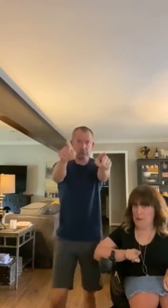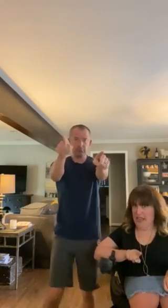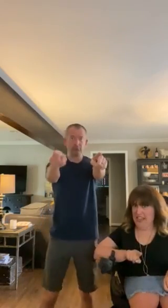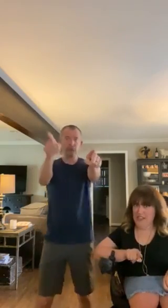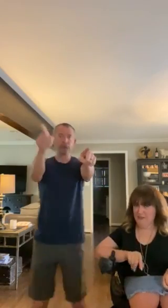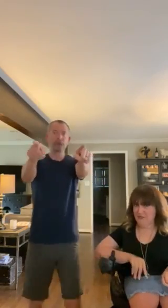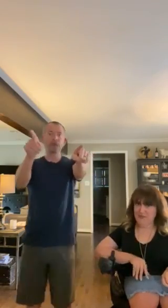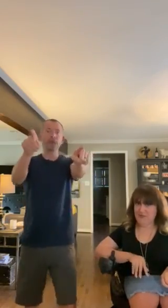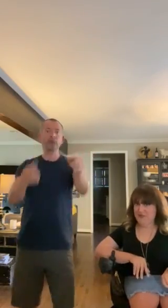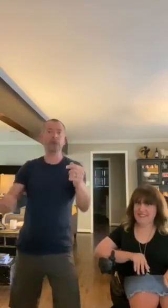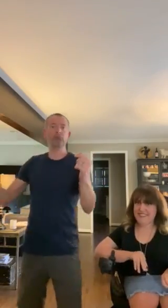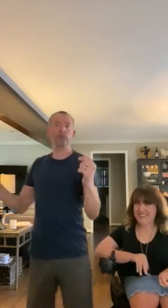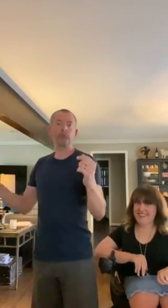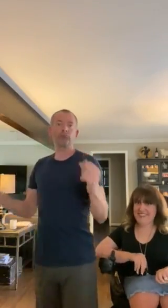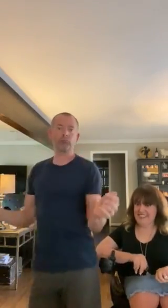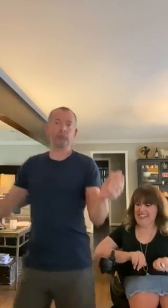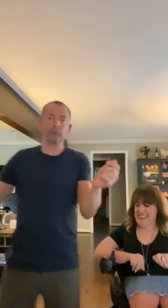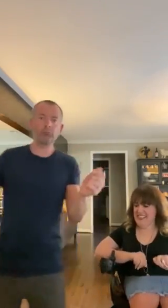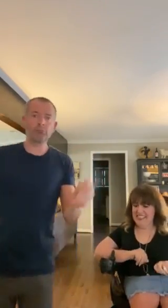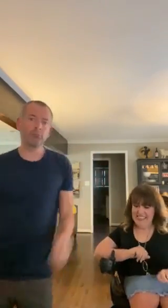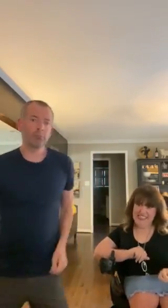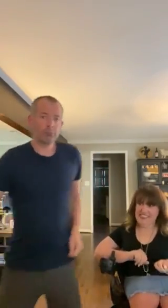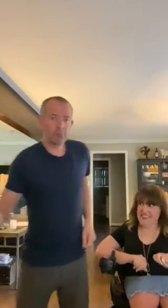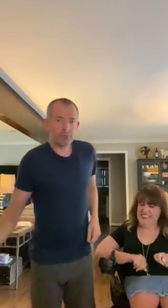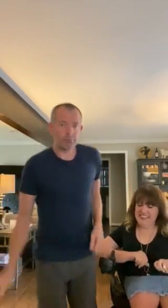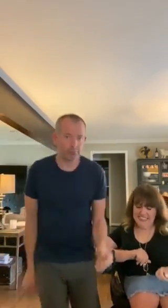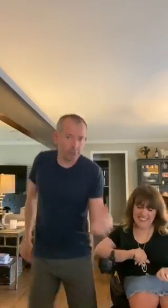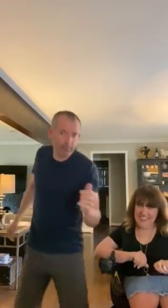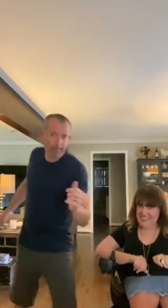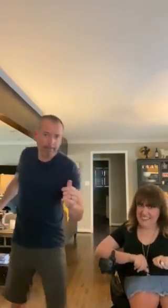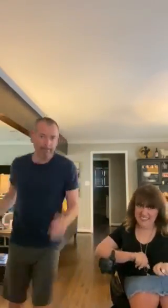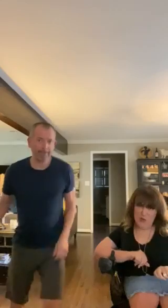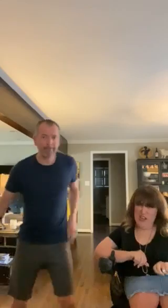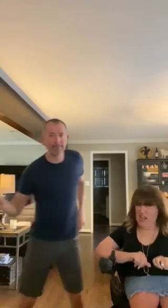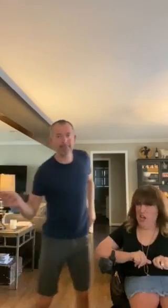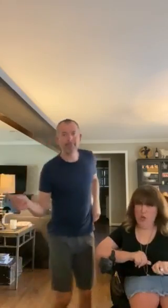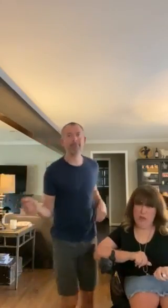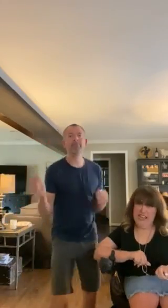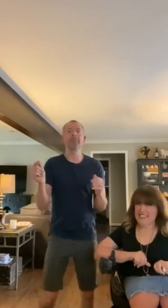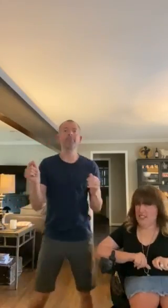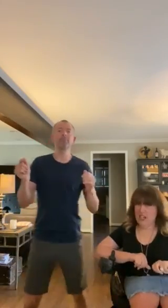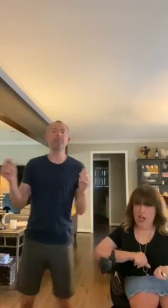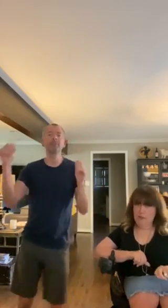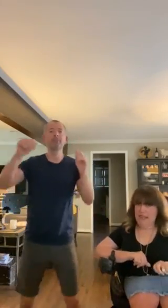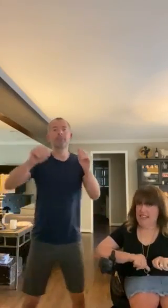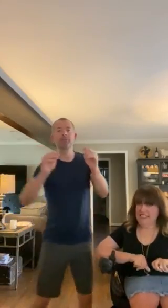baby remember the day I sent you to sleep I told you I could always count on me I told